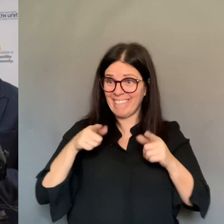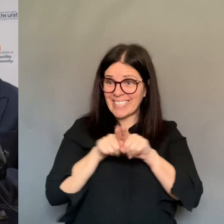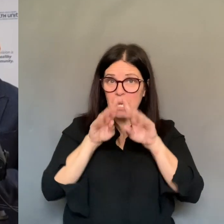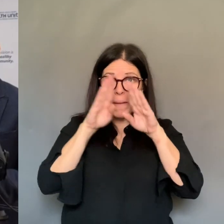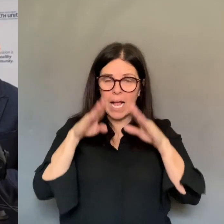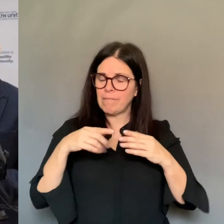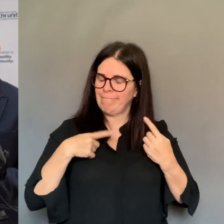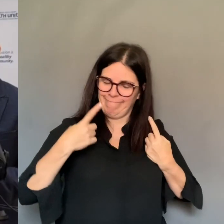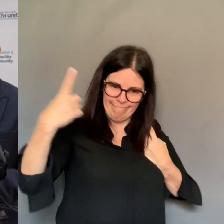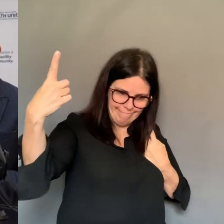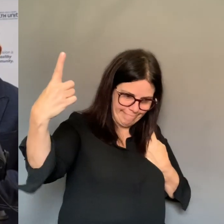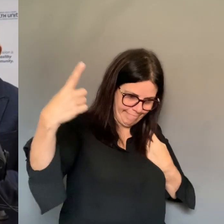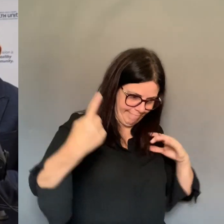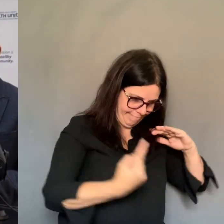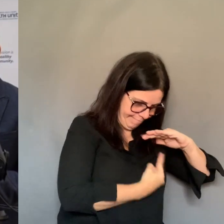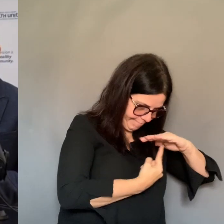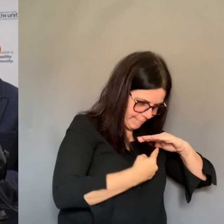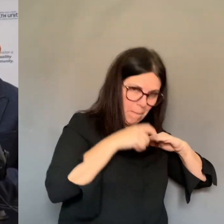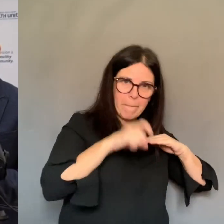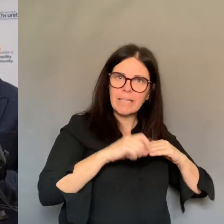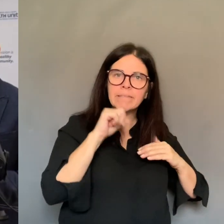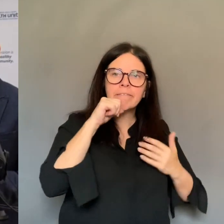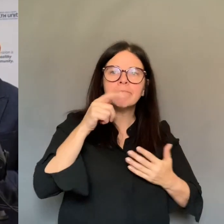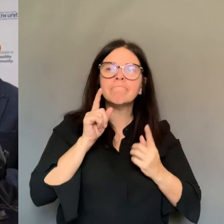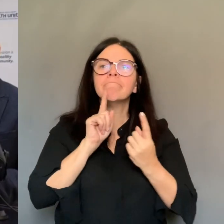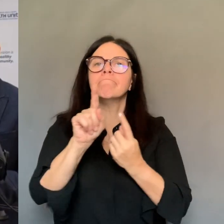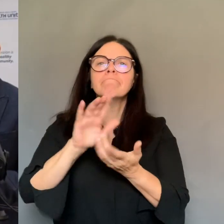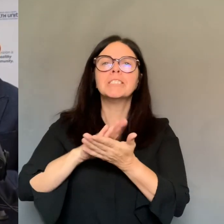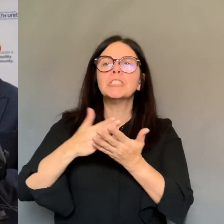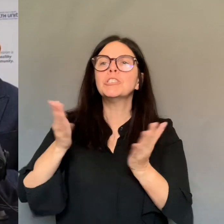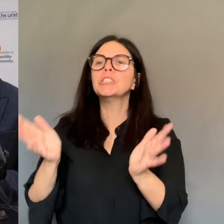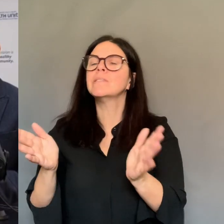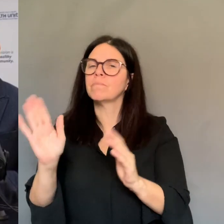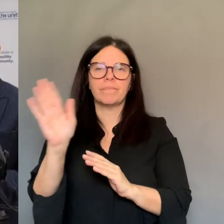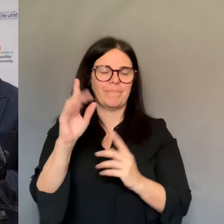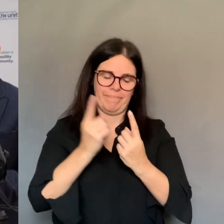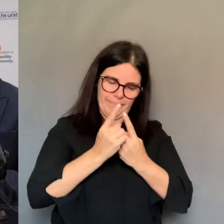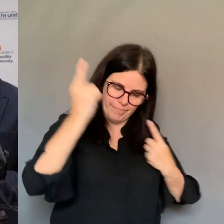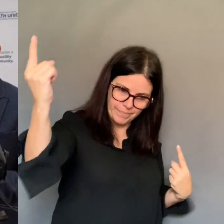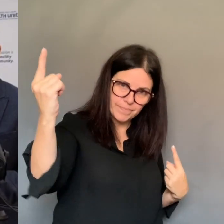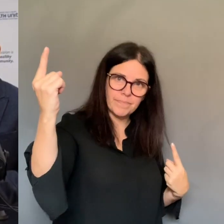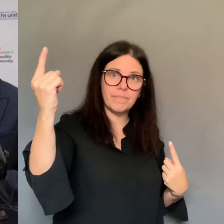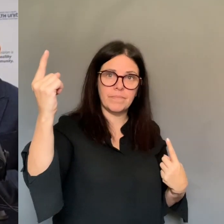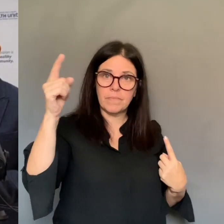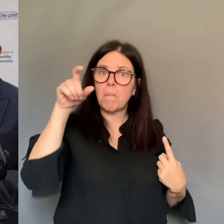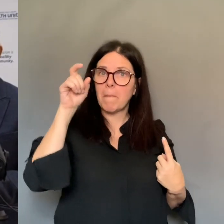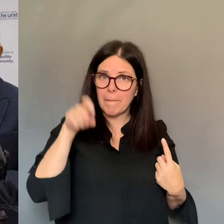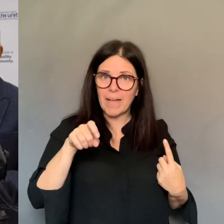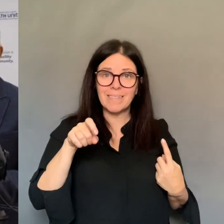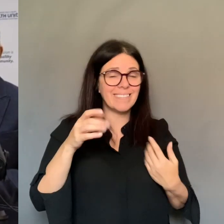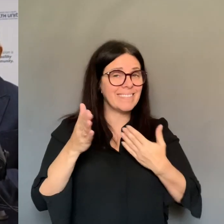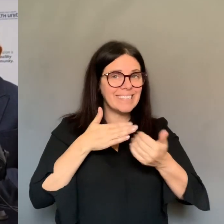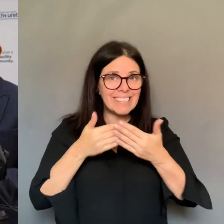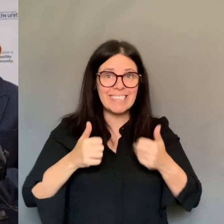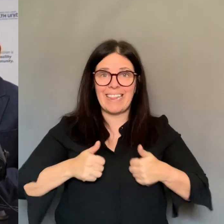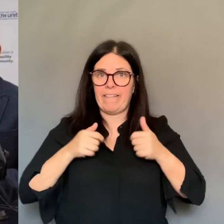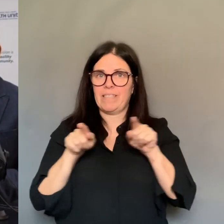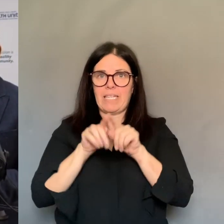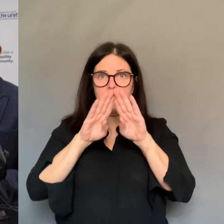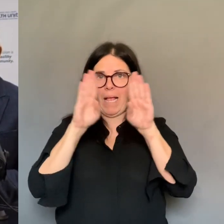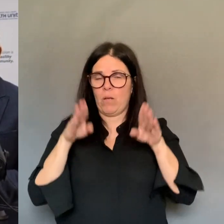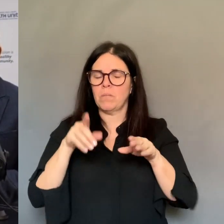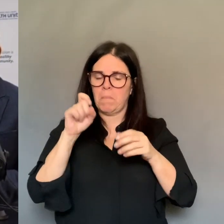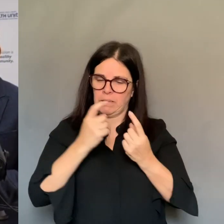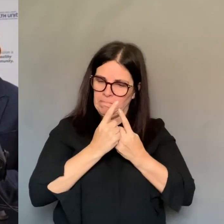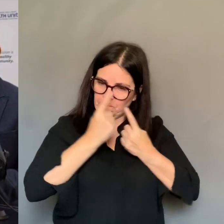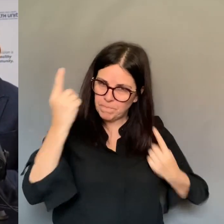People in self-isolation must avoid contact with others, including those in the same household. People in